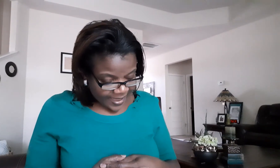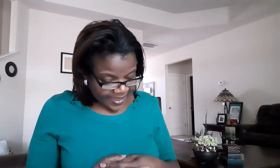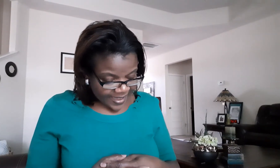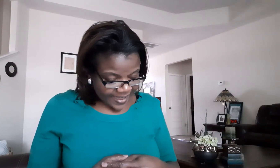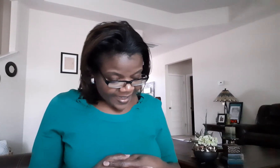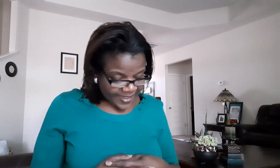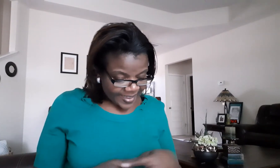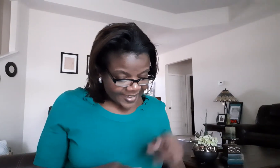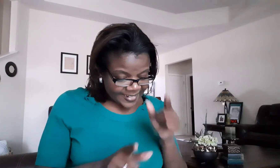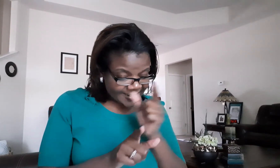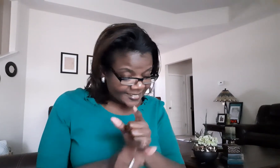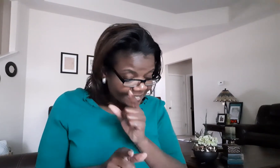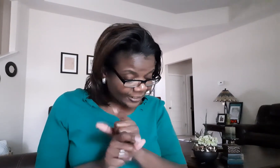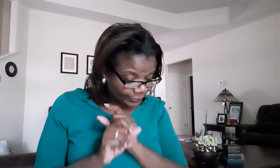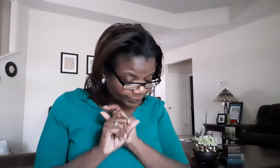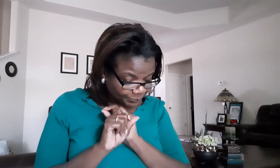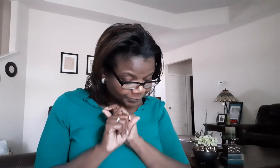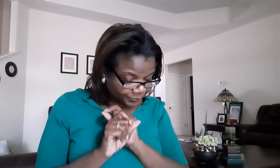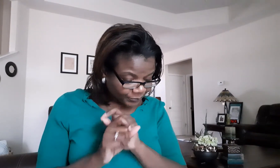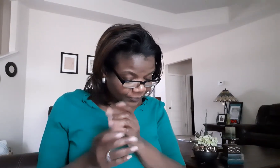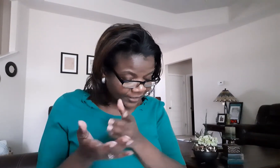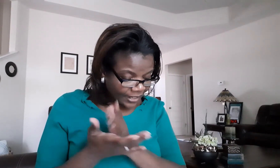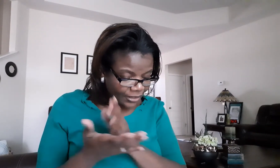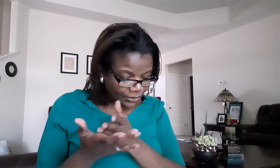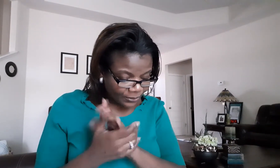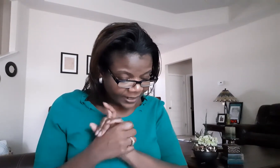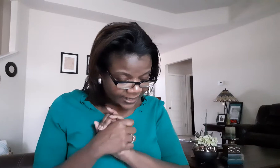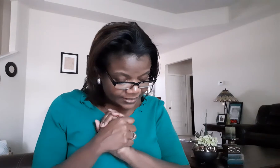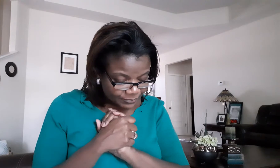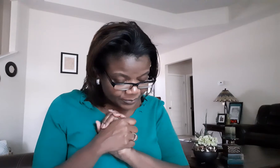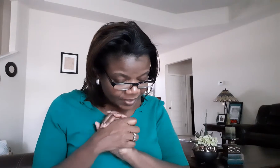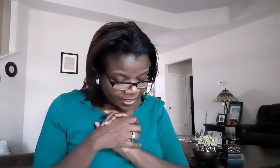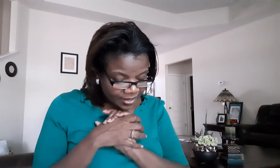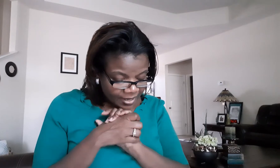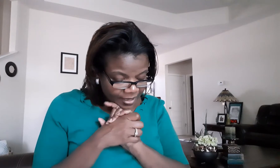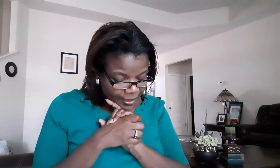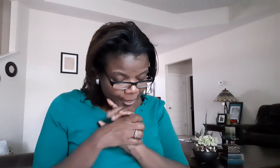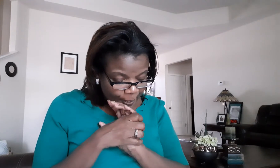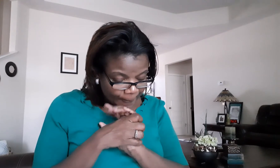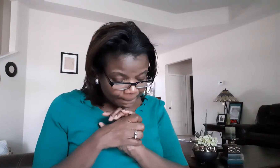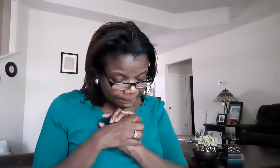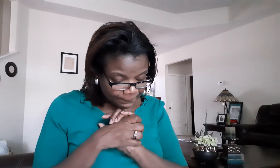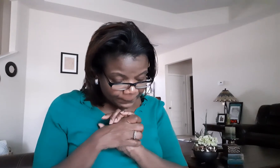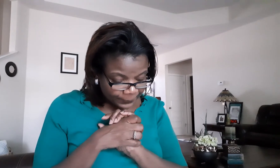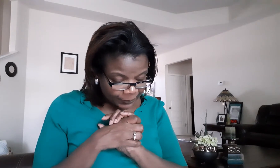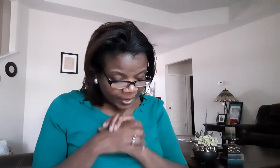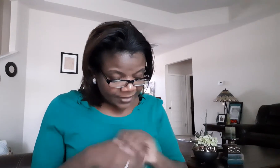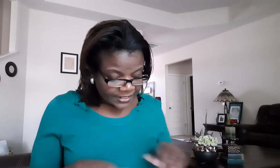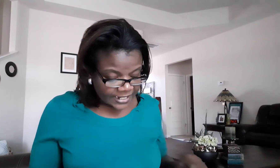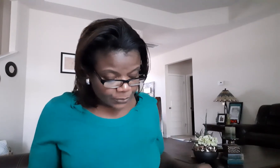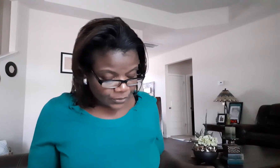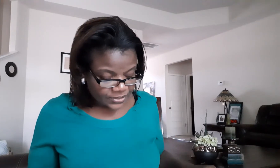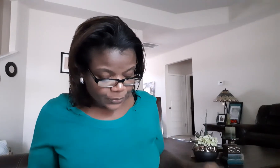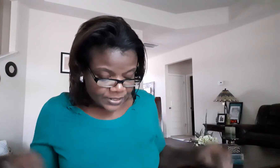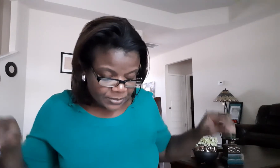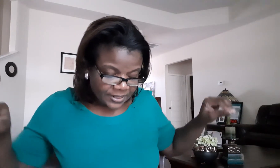all y'all look great um the next word is going to be